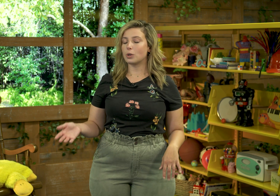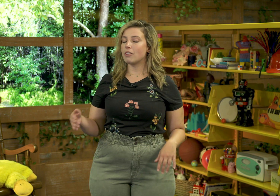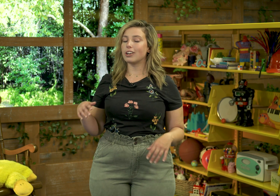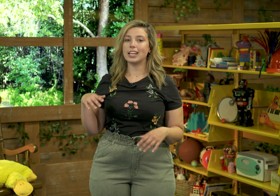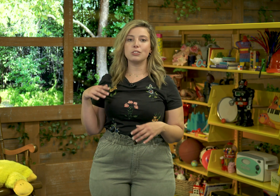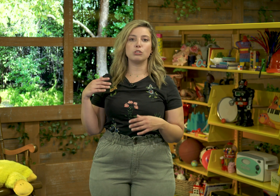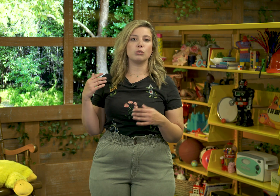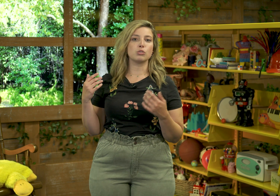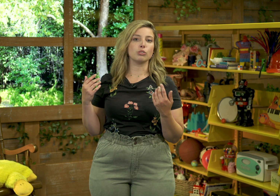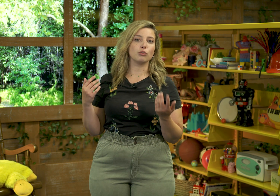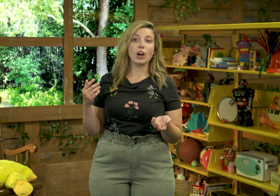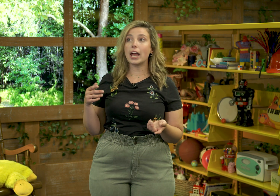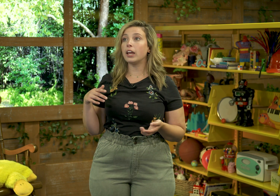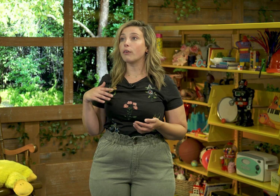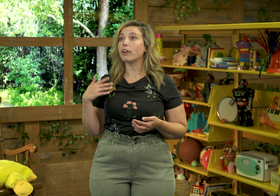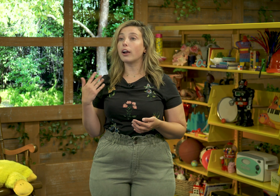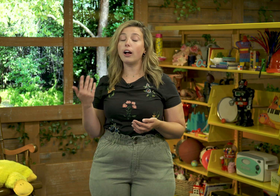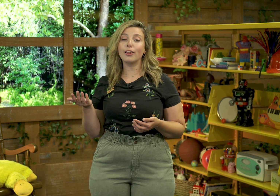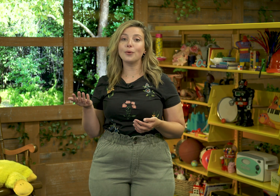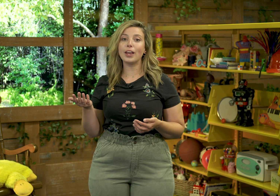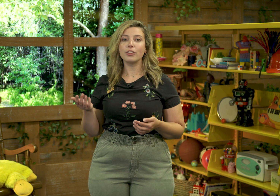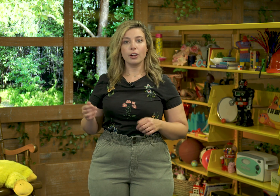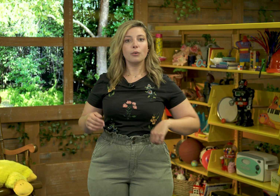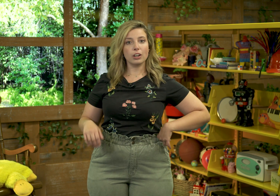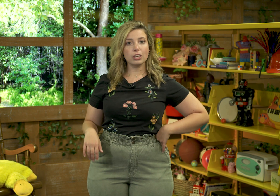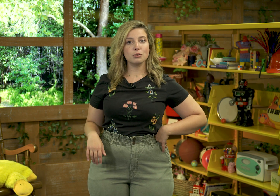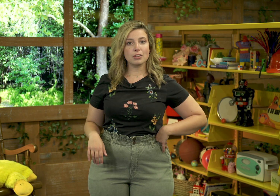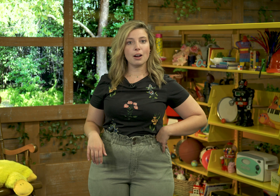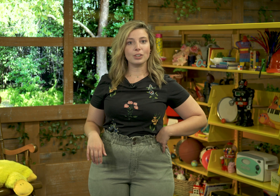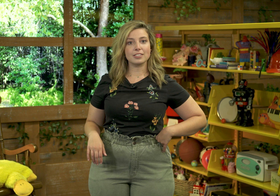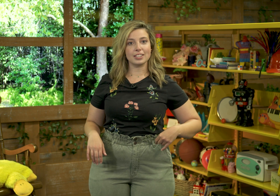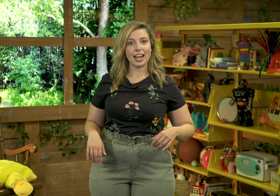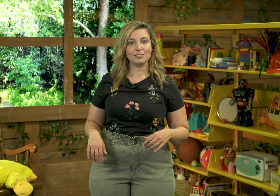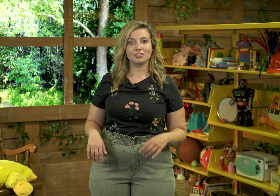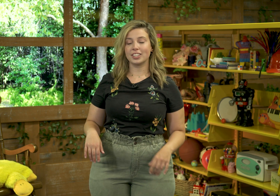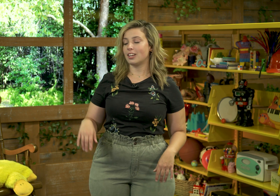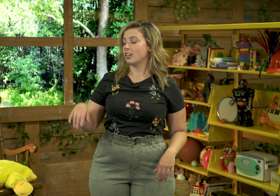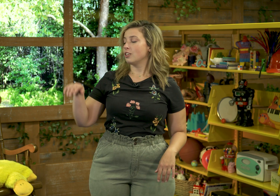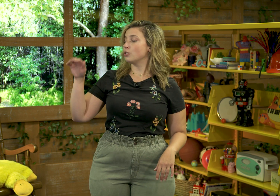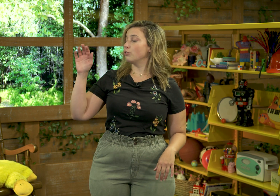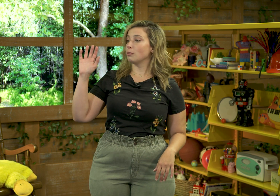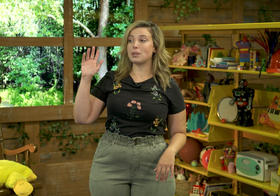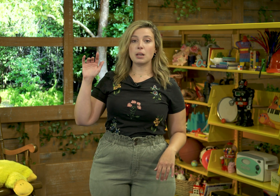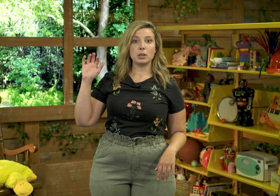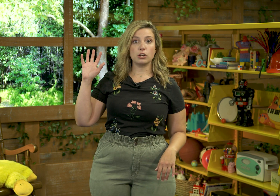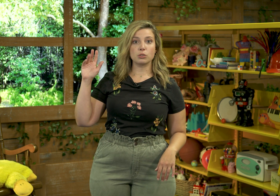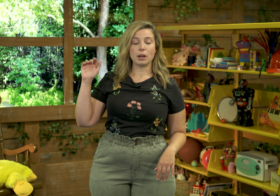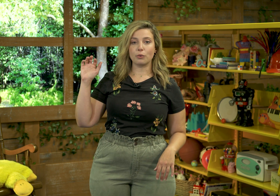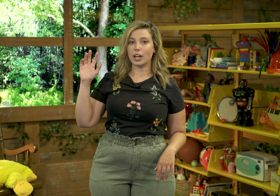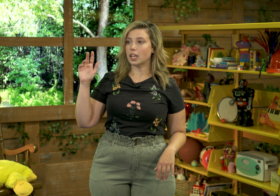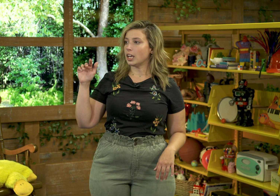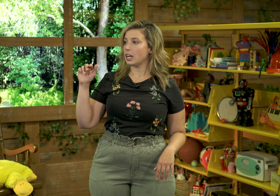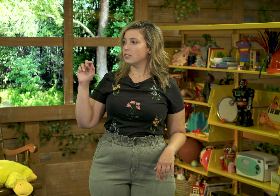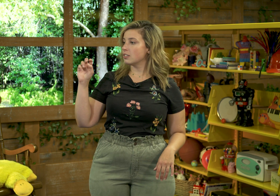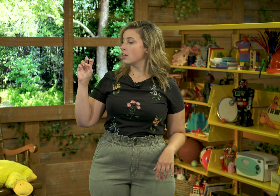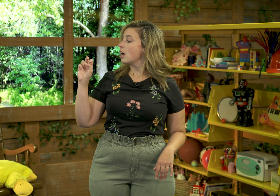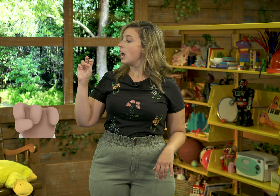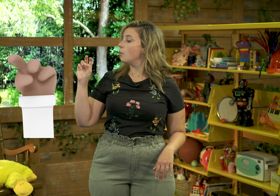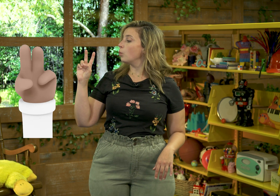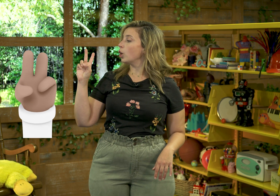whatever hand you use to write or to color with, we're going to use that one today. So for me, I'm going to use my right hand. And we're